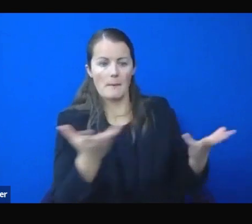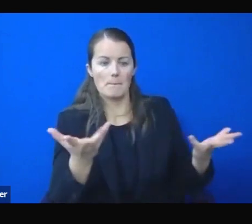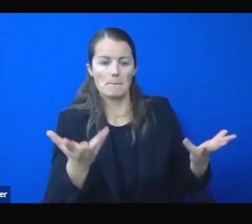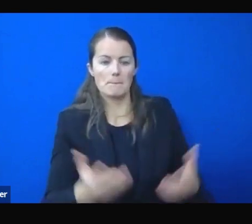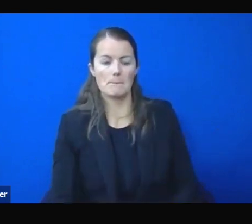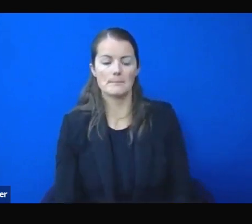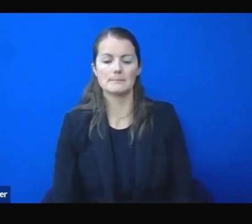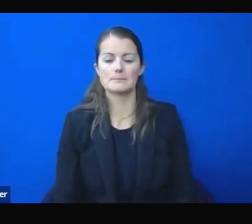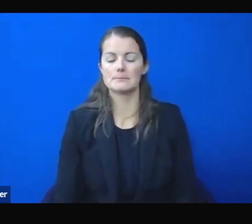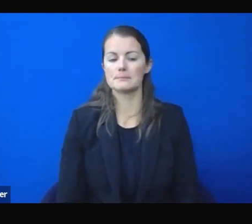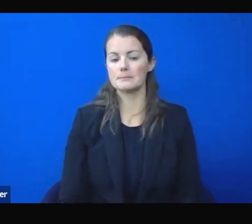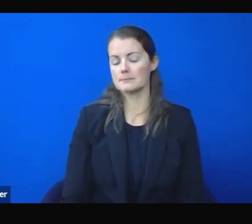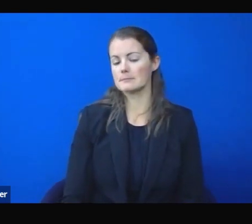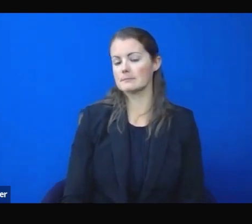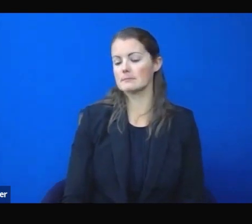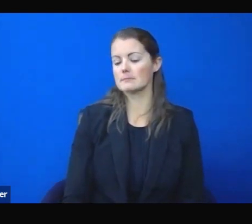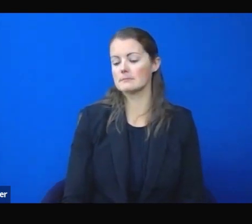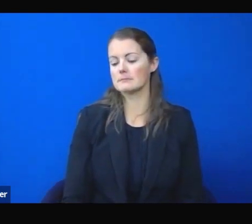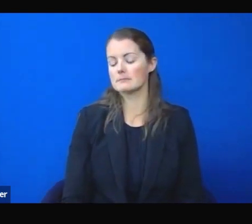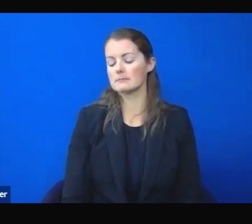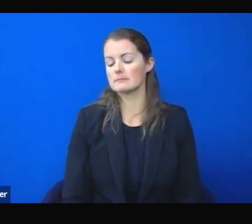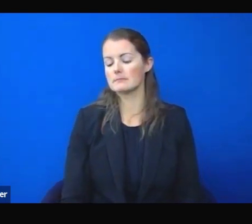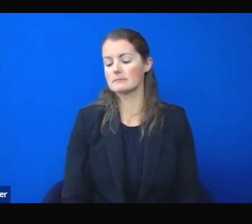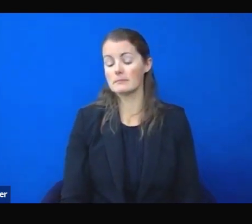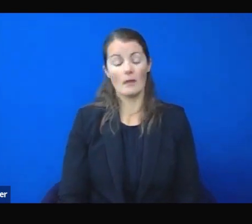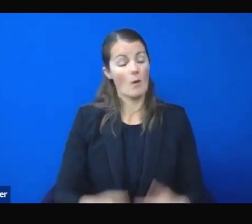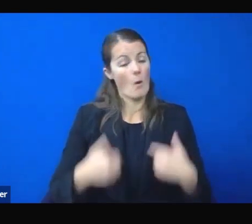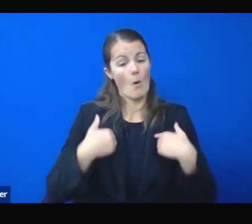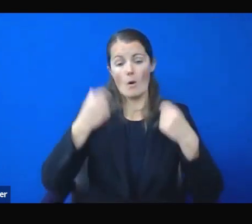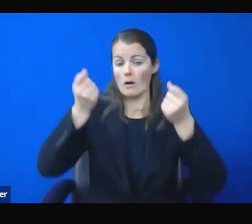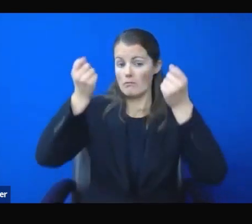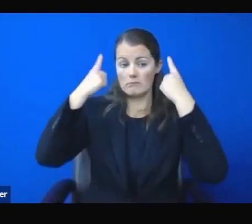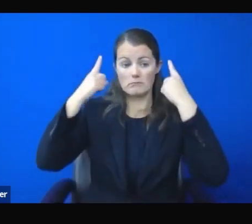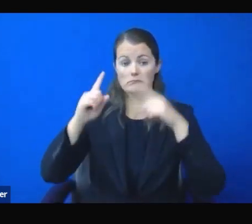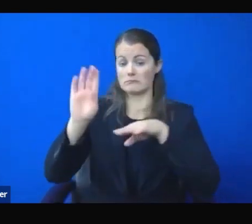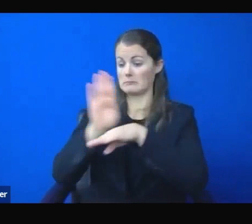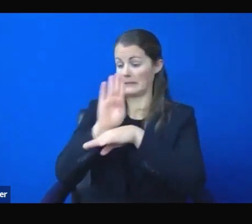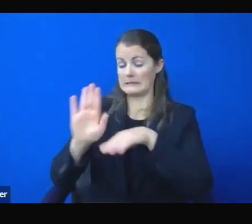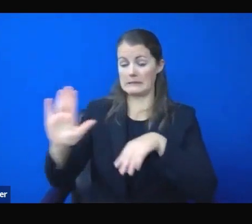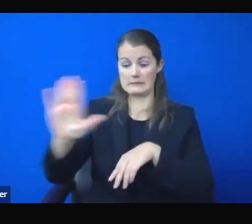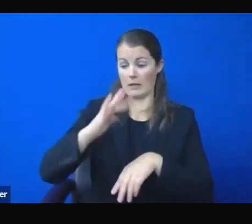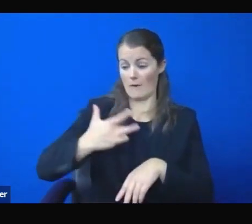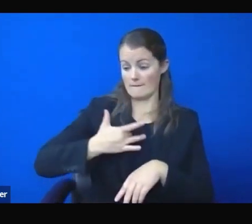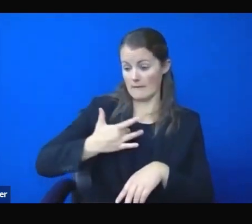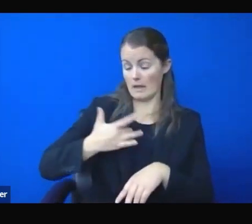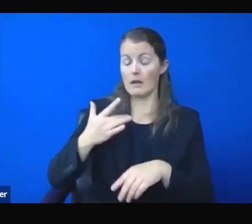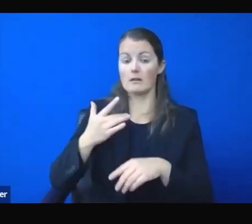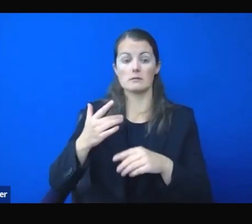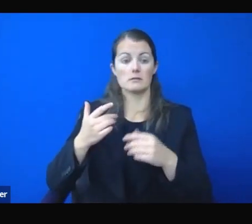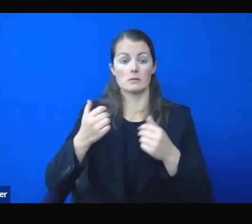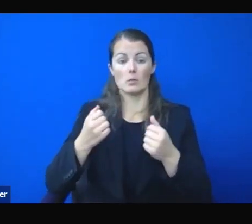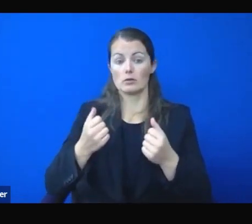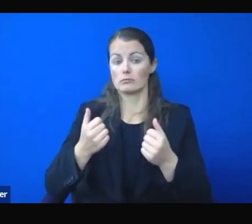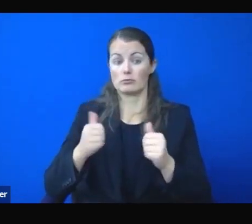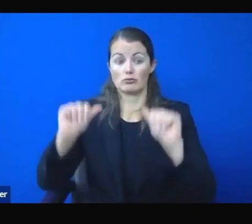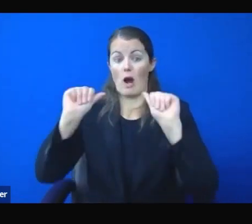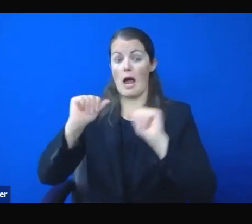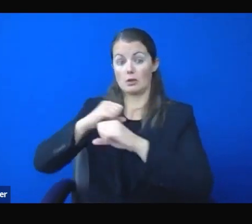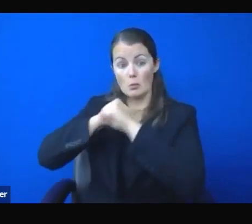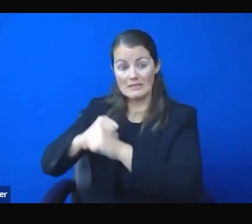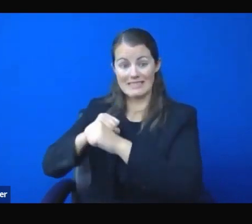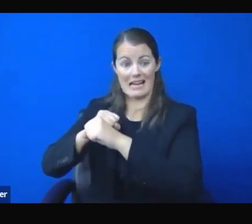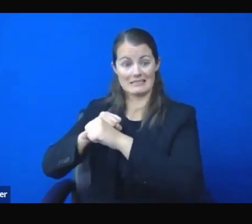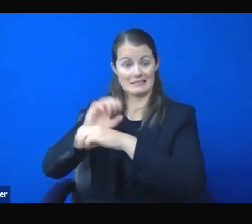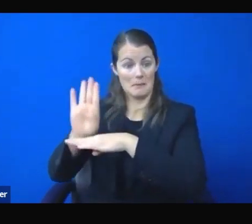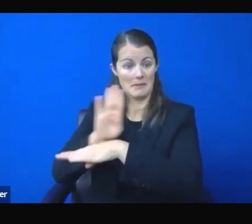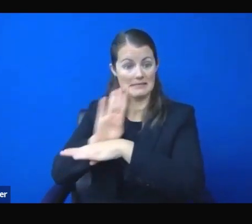you know, I understand how businesses feel. We're doing everything we can to protect the businesses and to protect the customers of those businesses. And I encourage